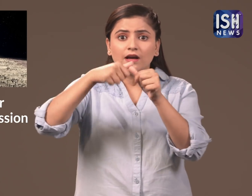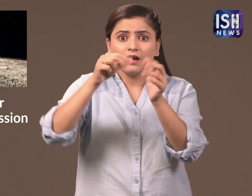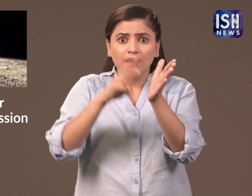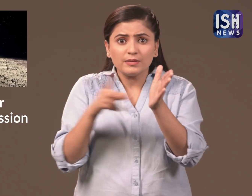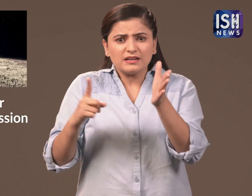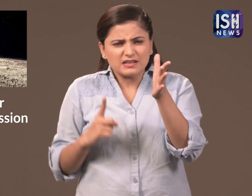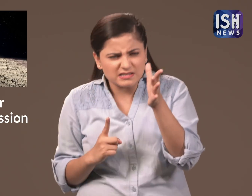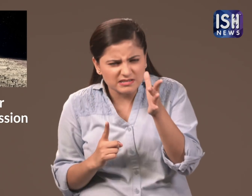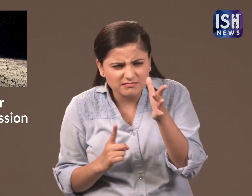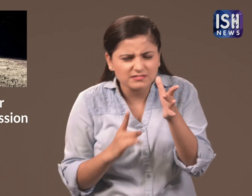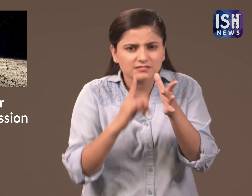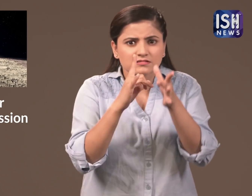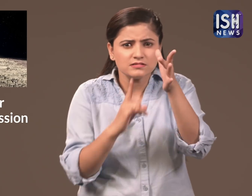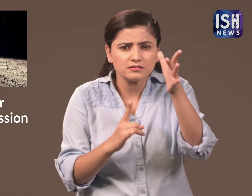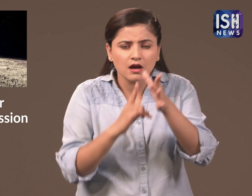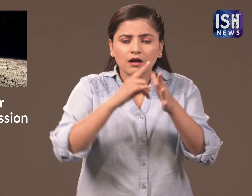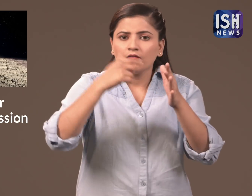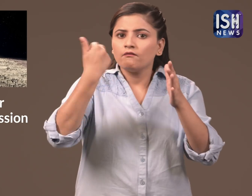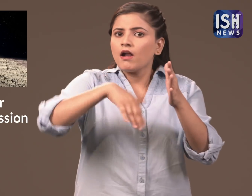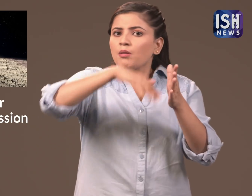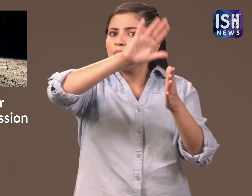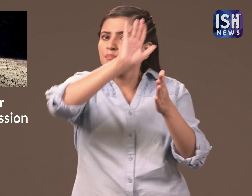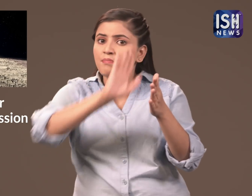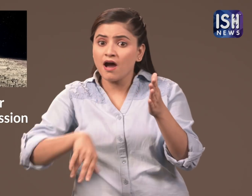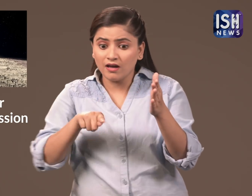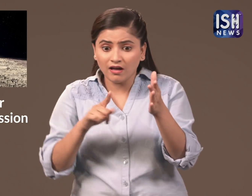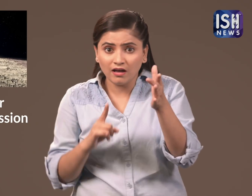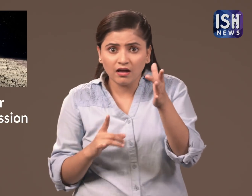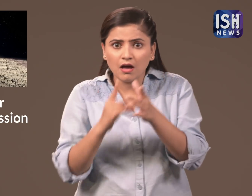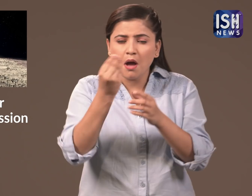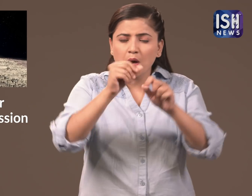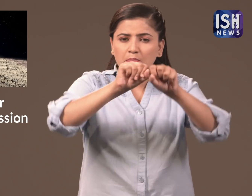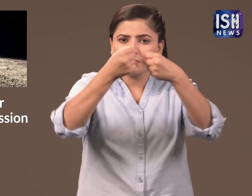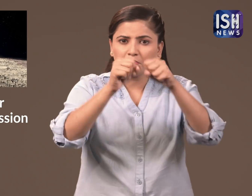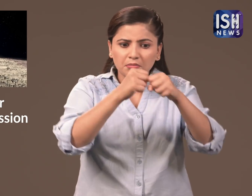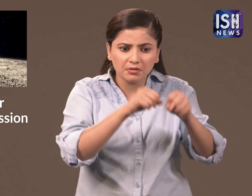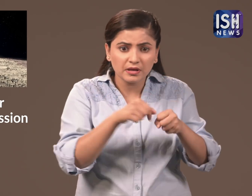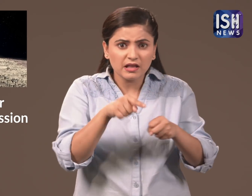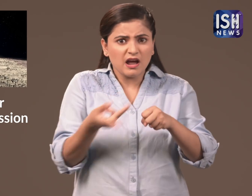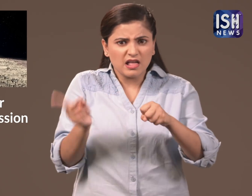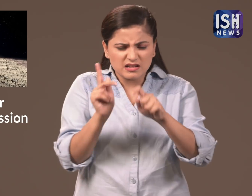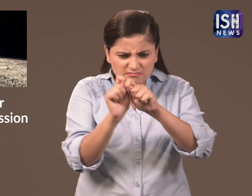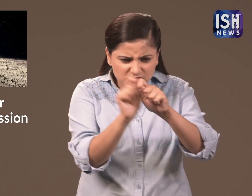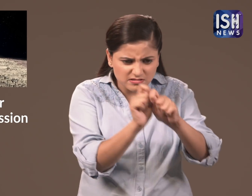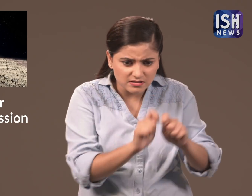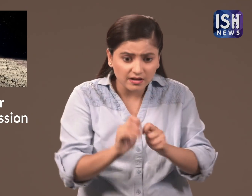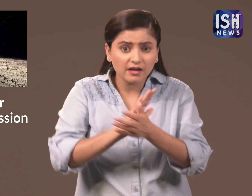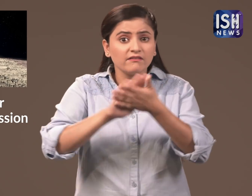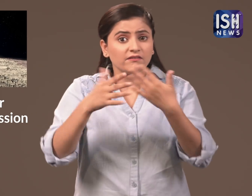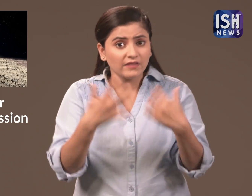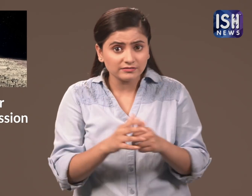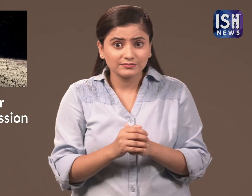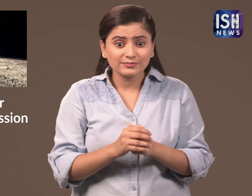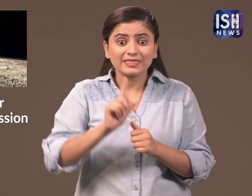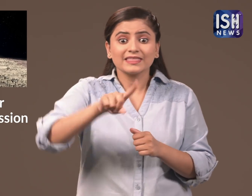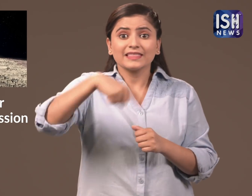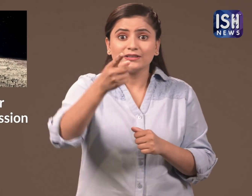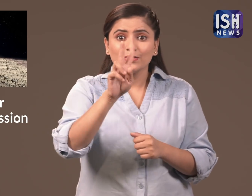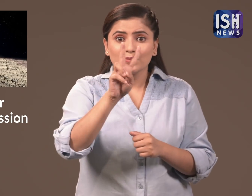the lander Vikram had been damaged during trials. It needed to be fixed. The launch of